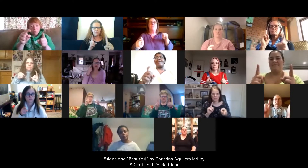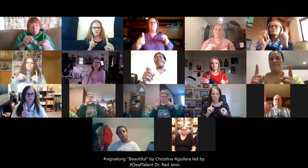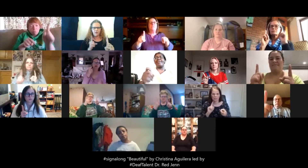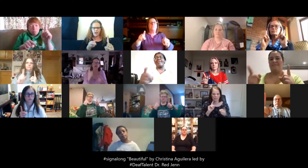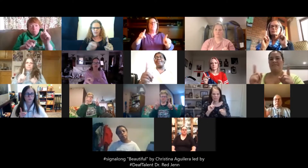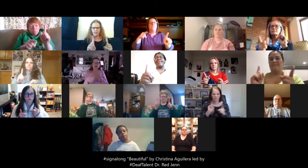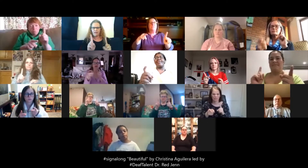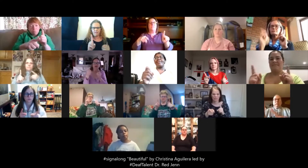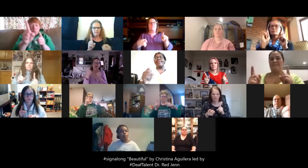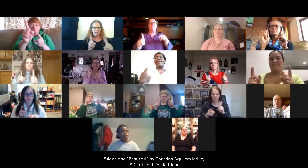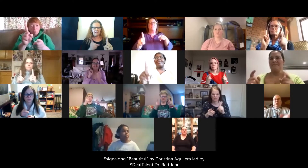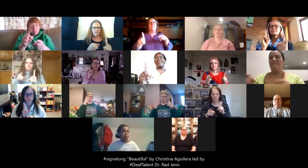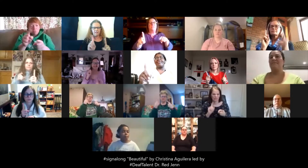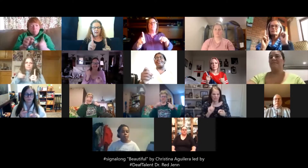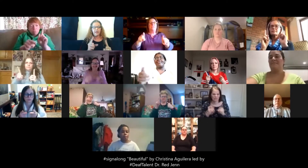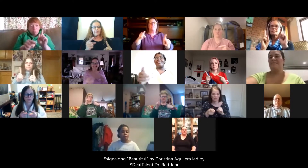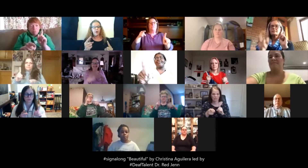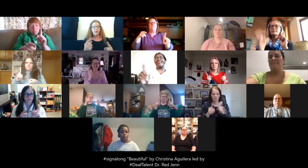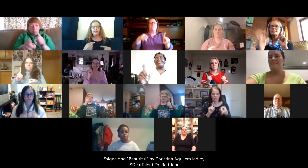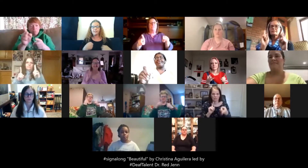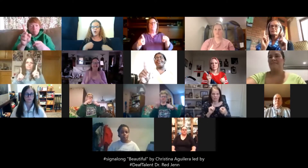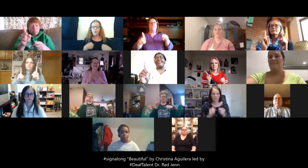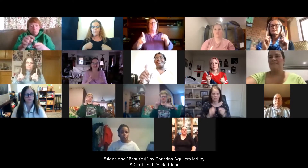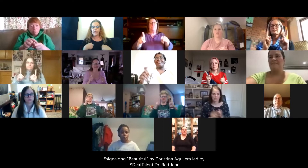Right? Now insult me